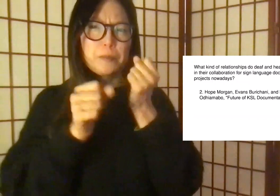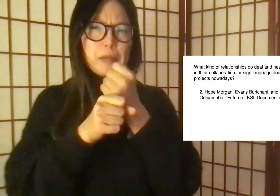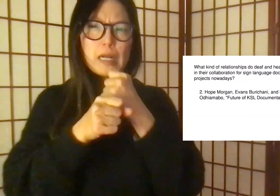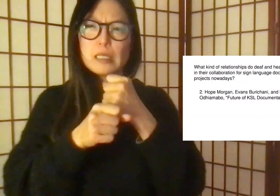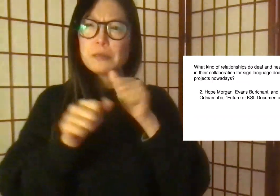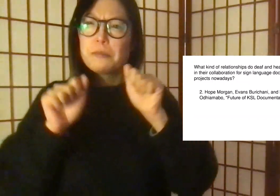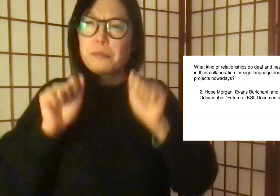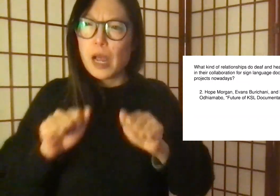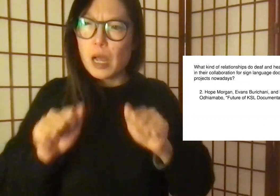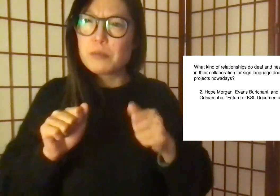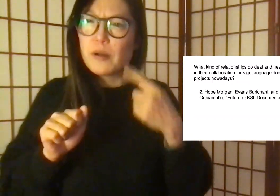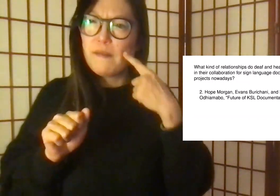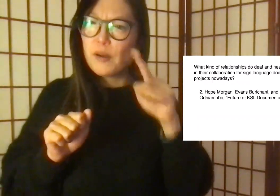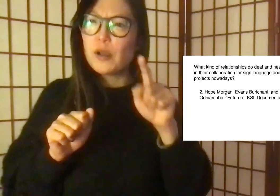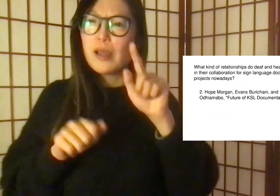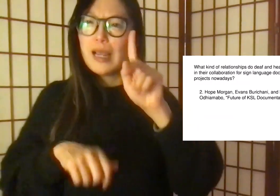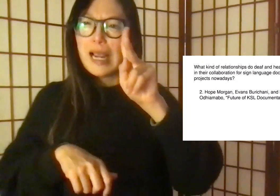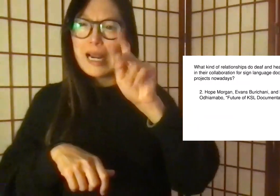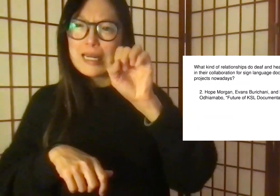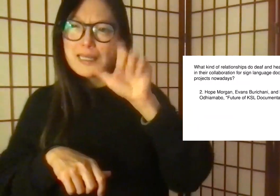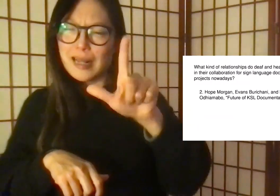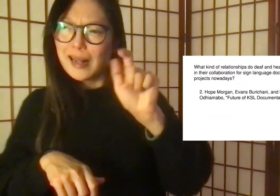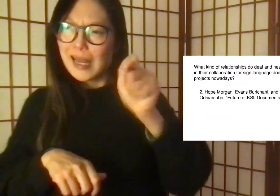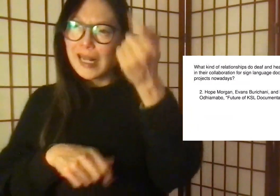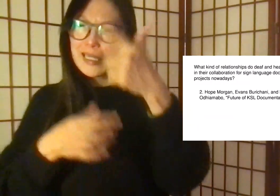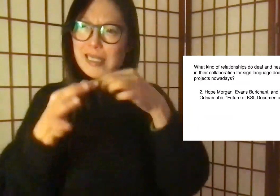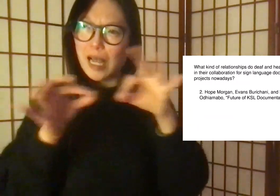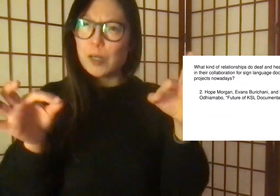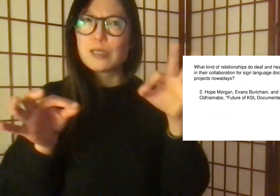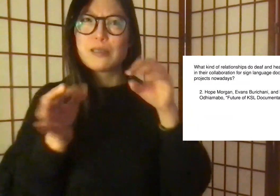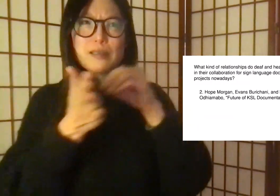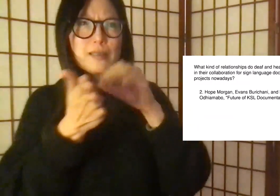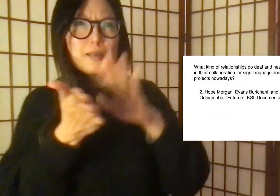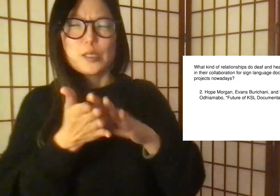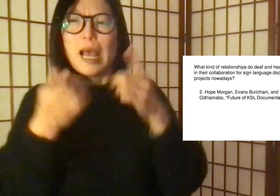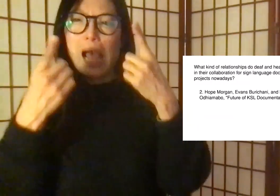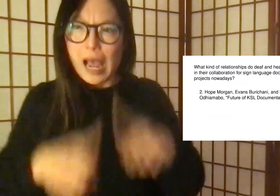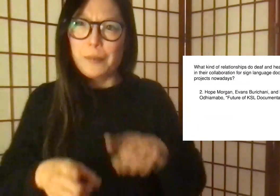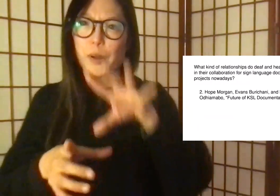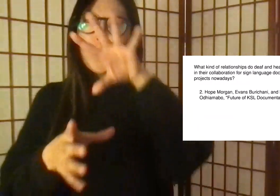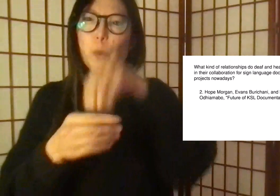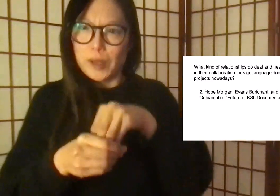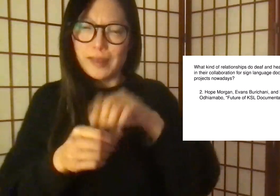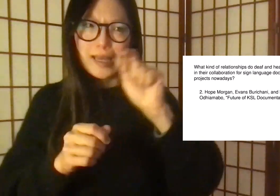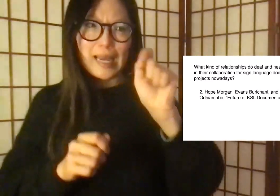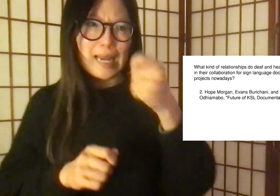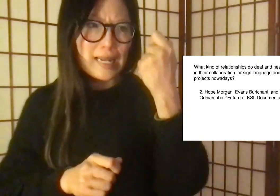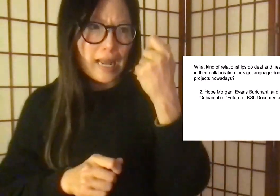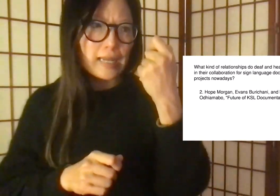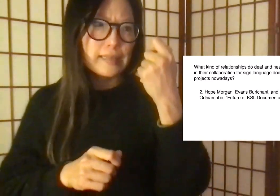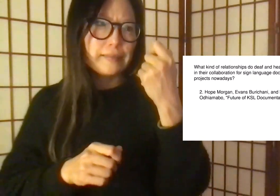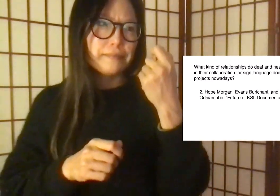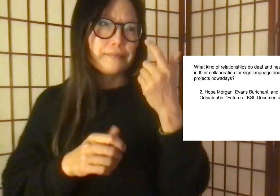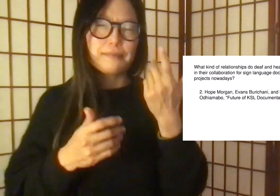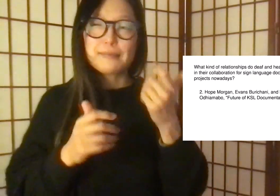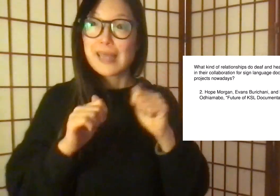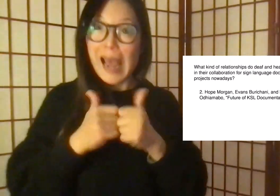Thus, this group summarizes the challenges for making that possible to document